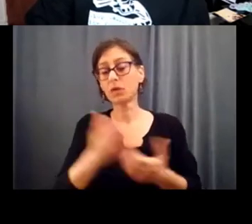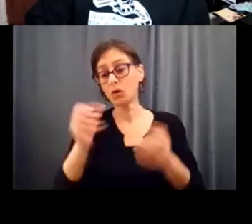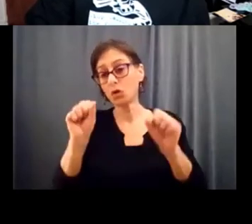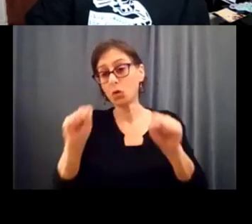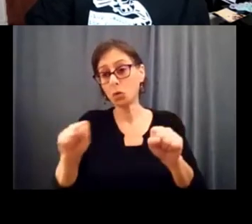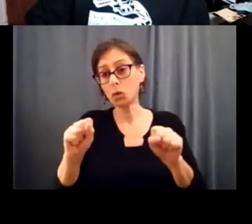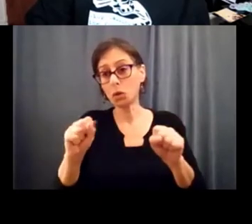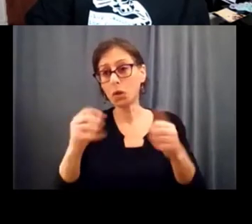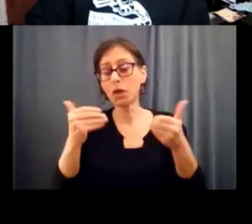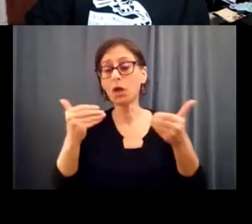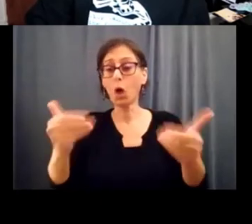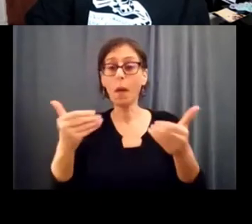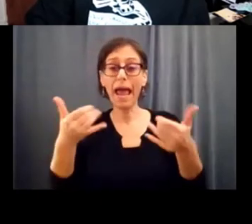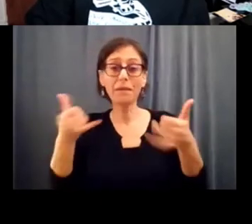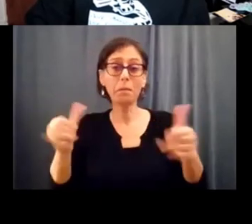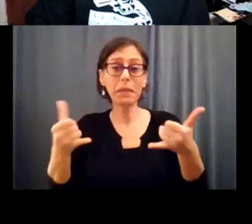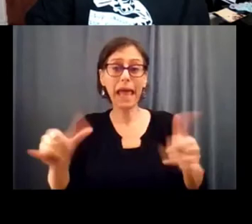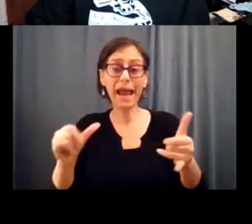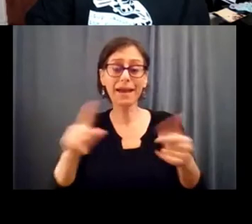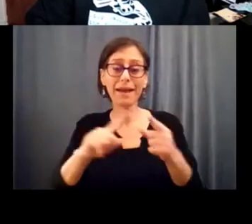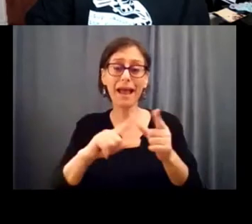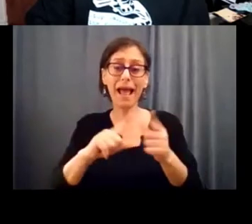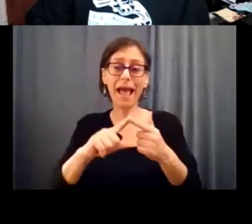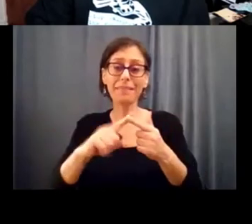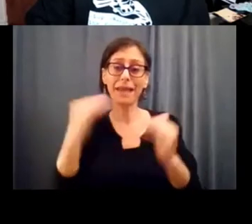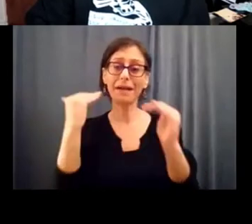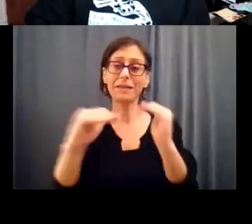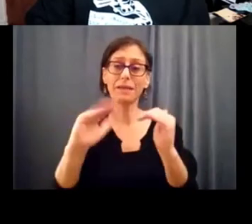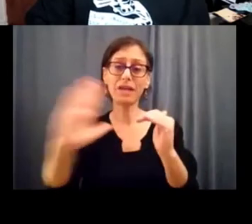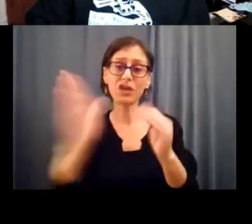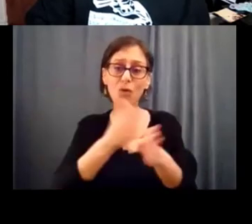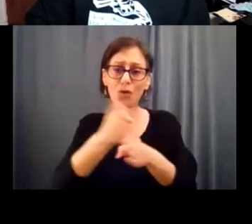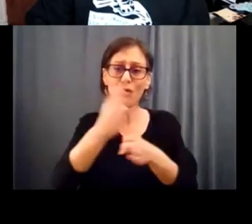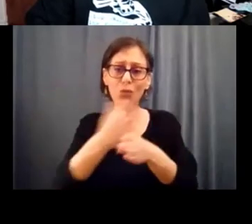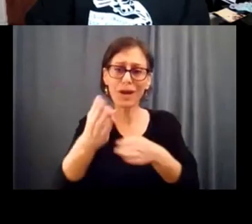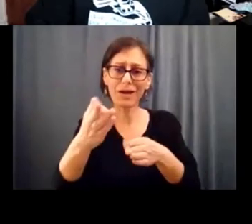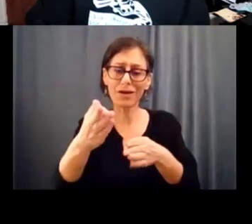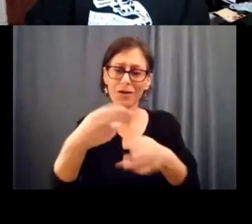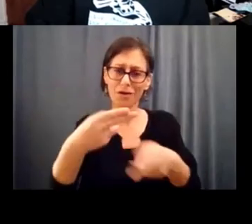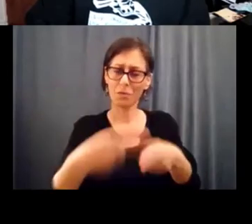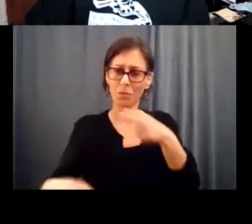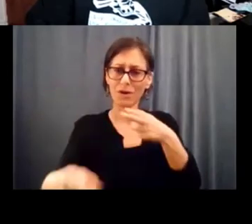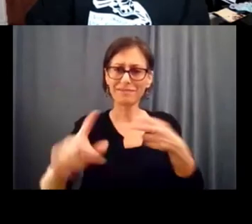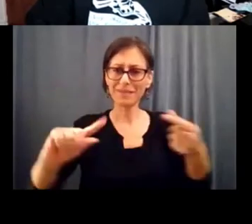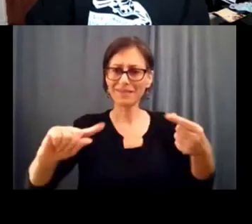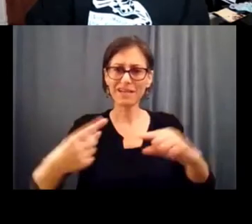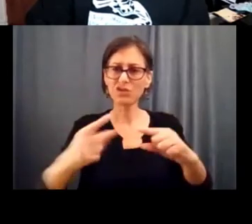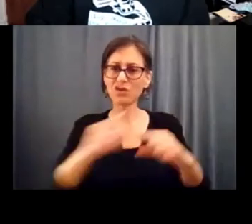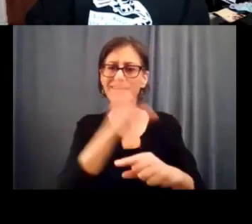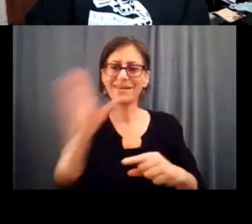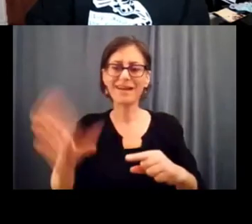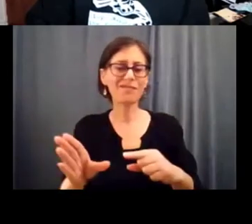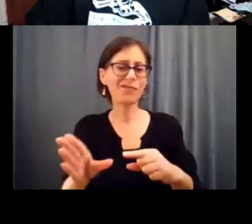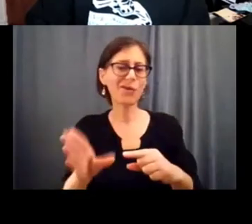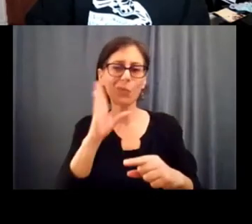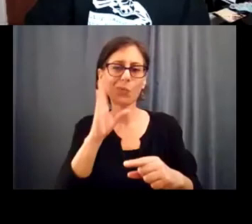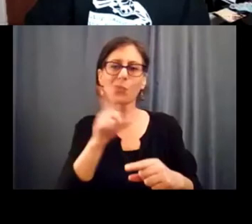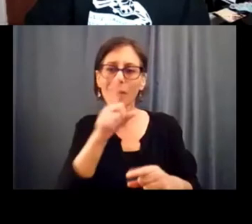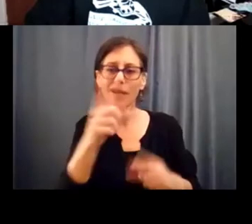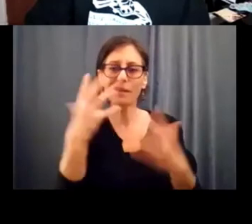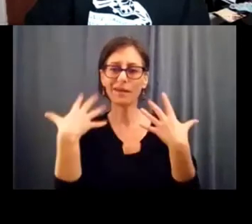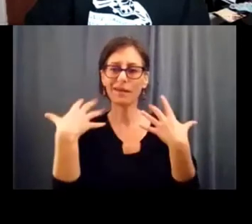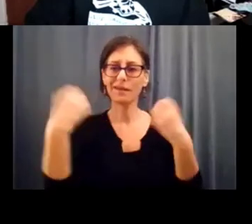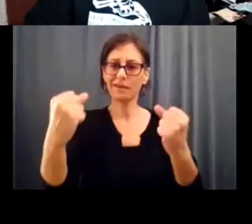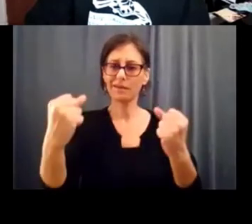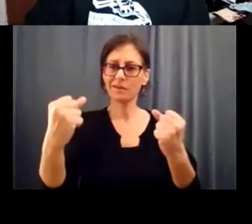know shorten your career because you might re-enter and re-enter and never you know